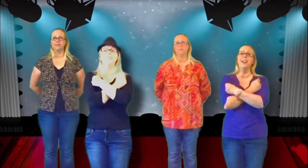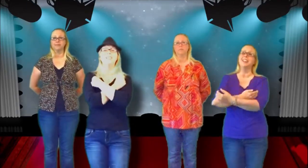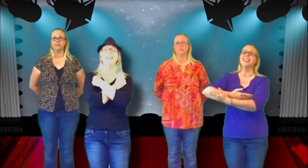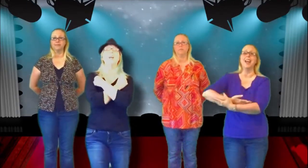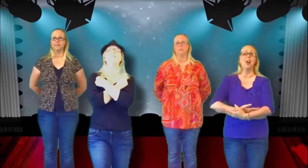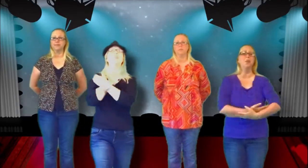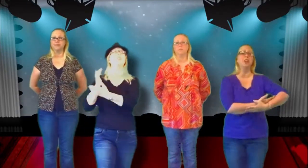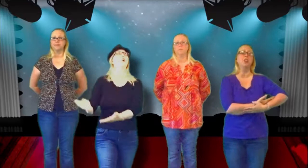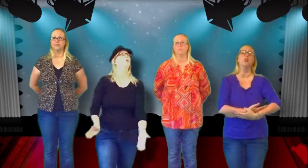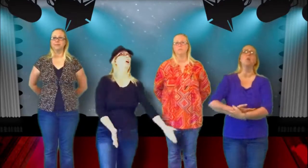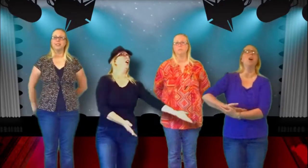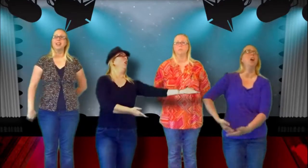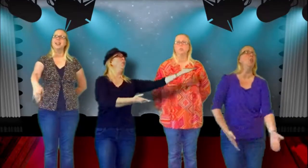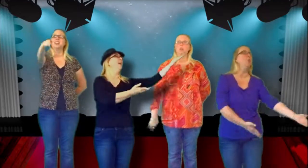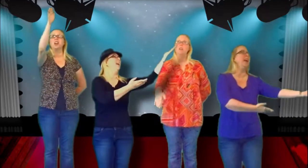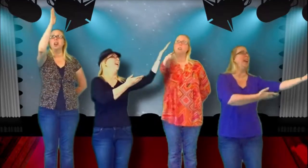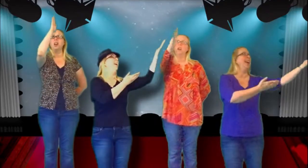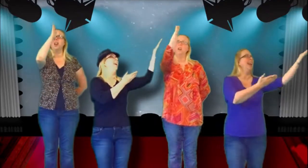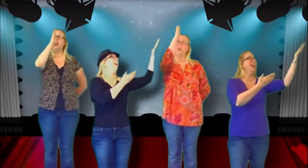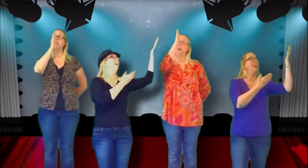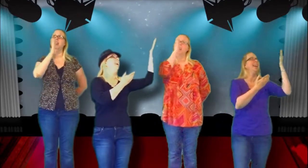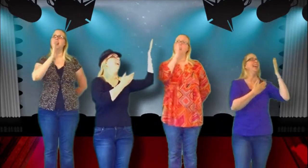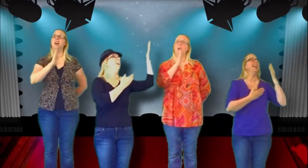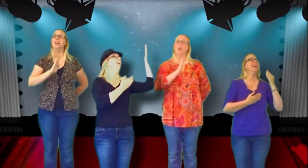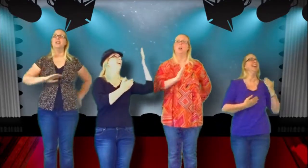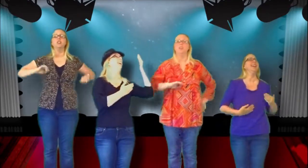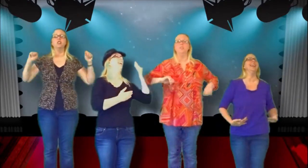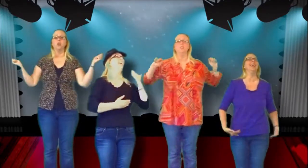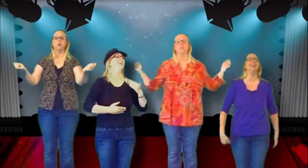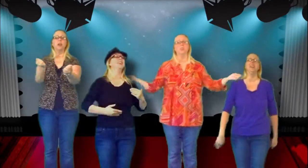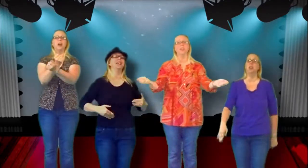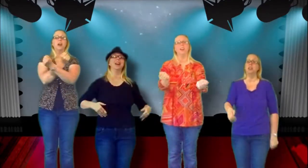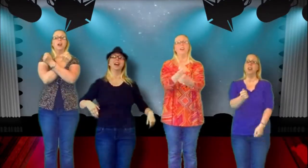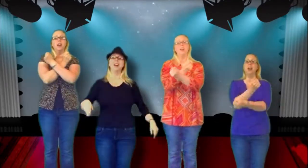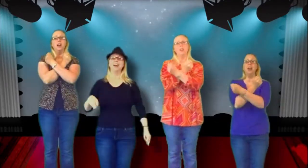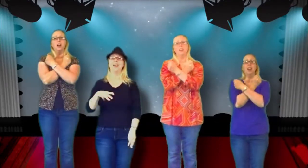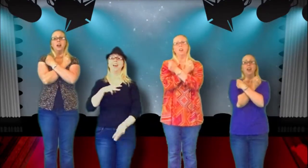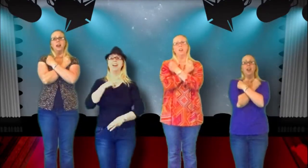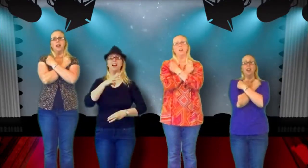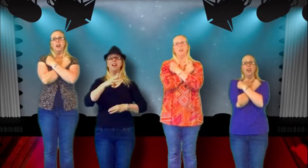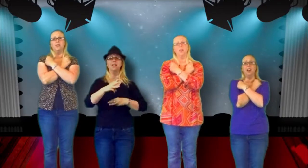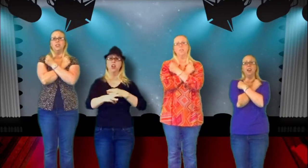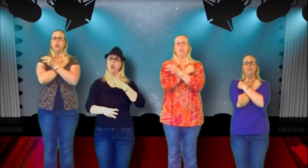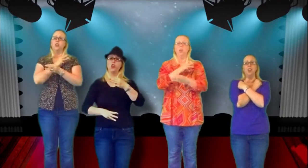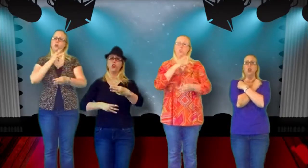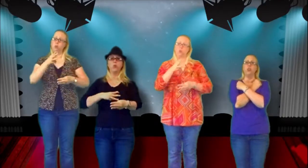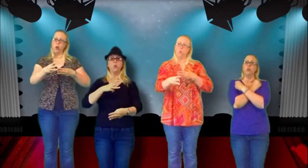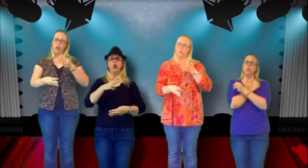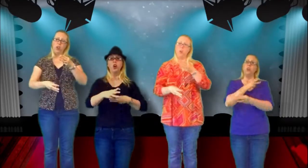to take Let breathe straight away Let